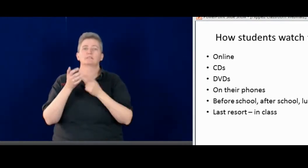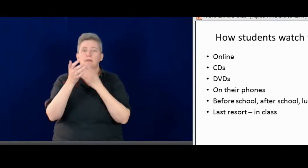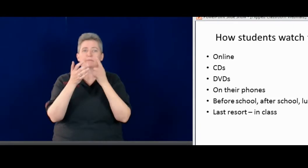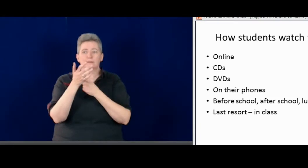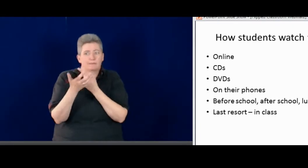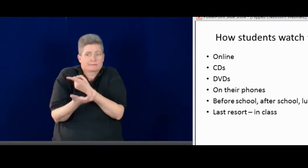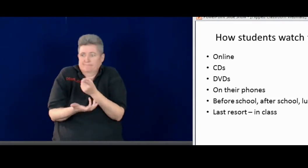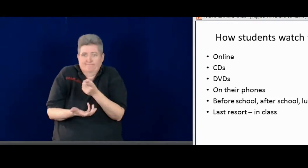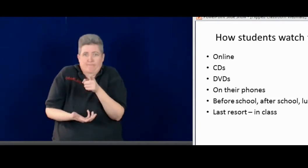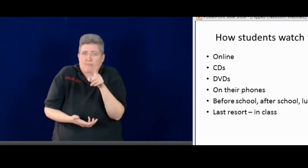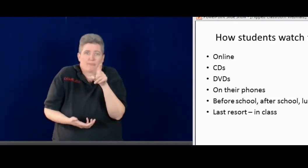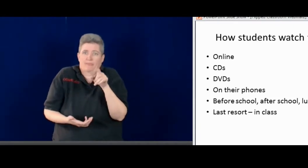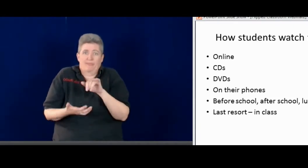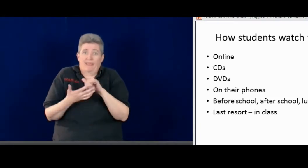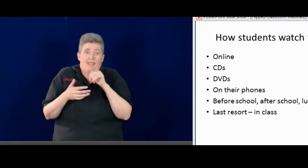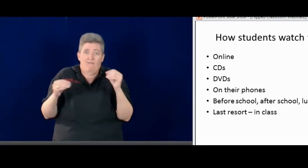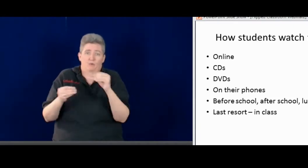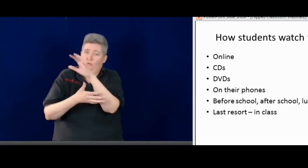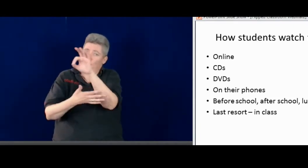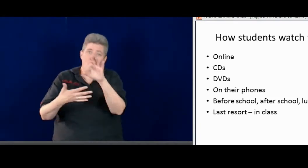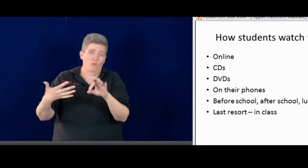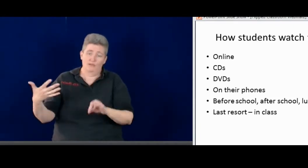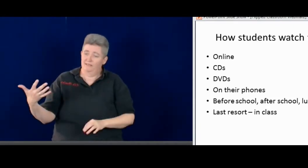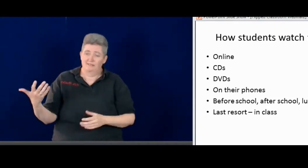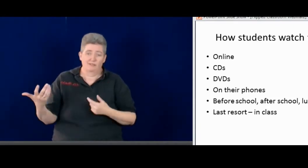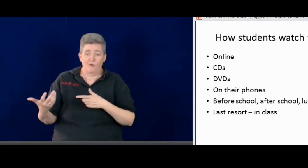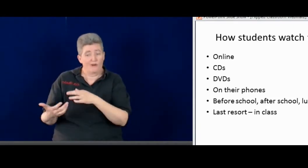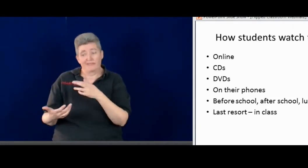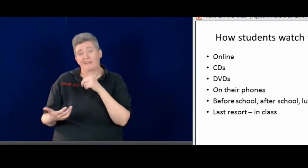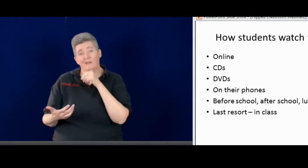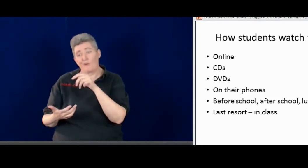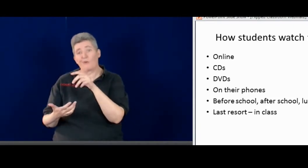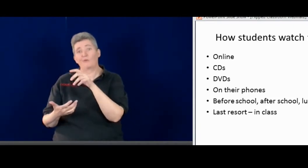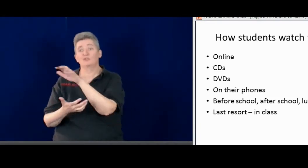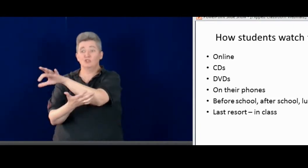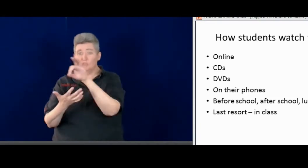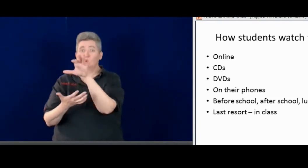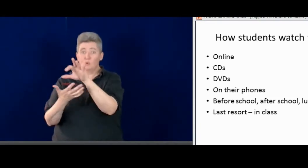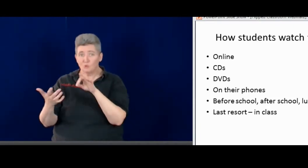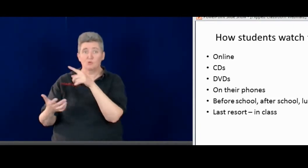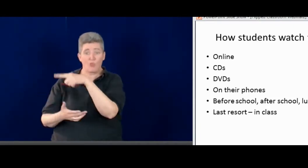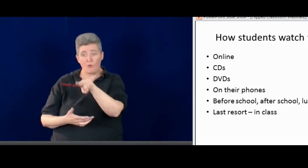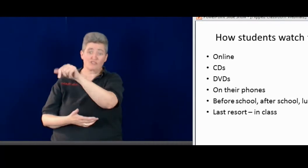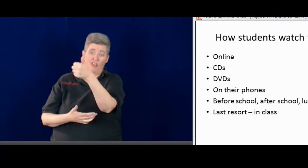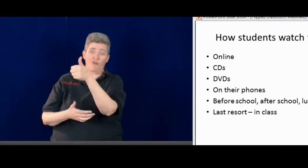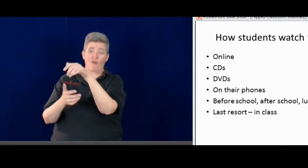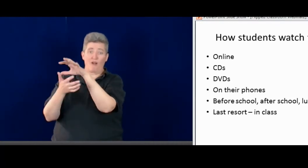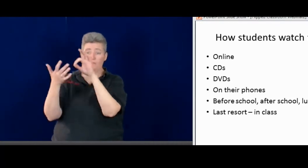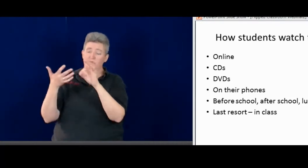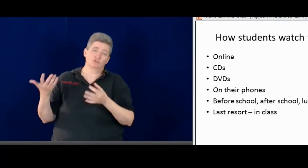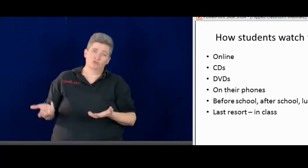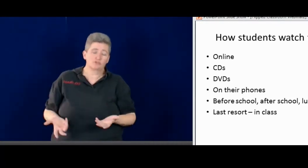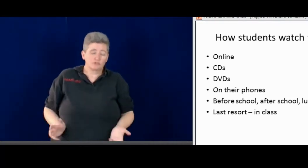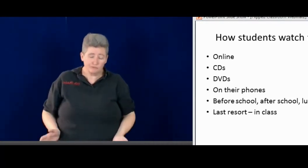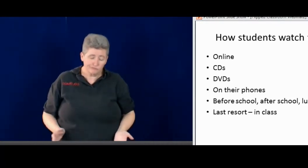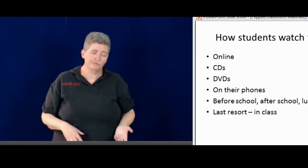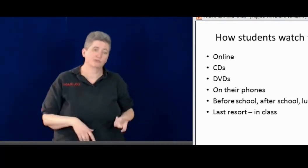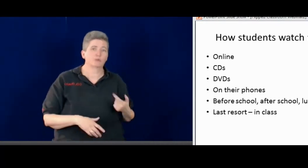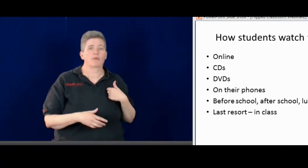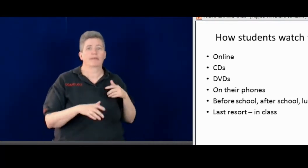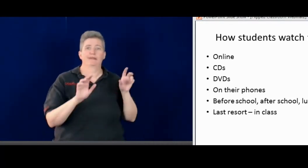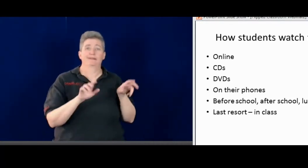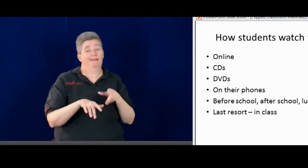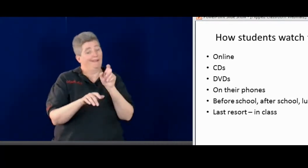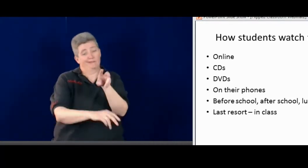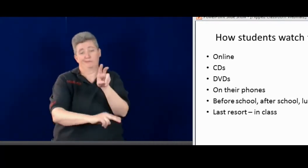activities. So I do explain that to them. And sometimes they don't have a choice. They don't have those options available to them.